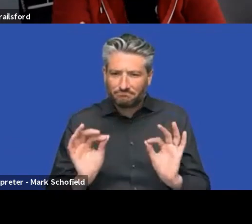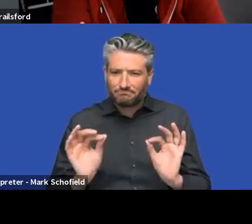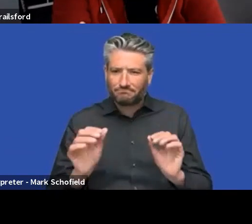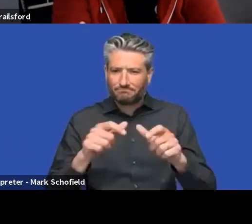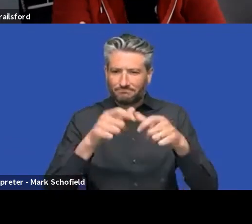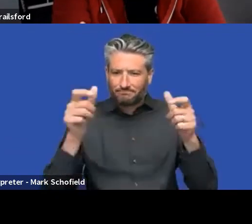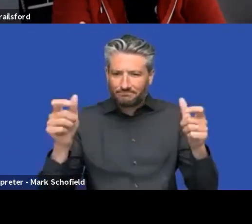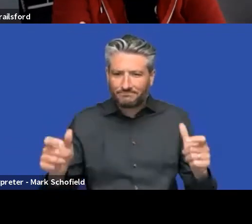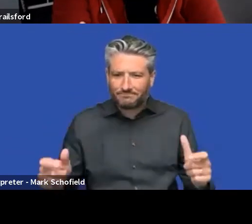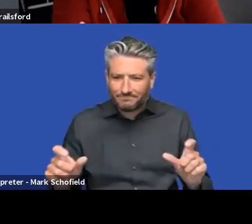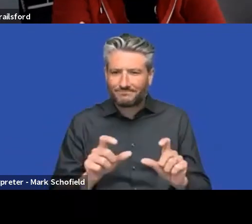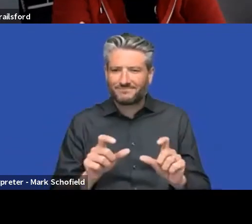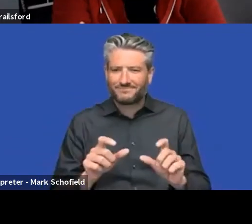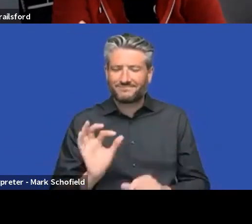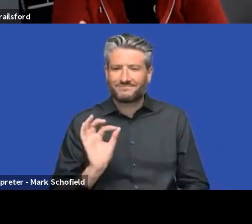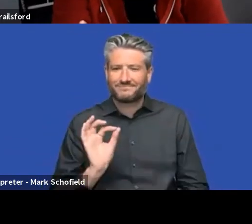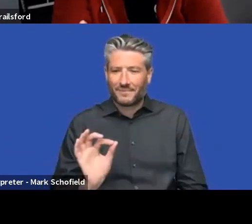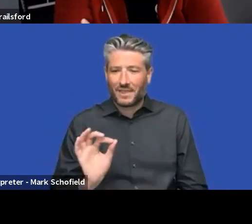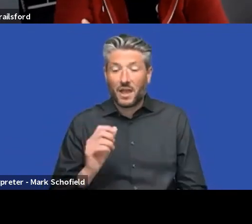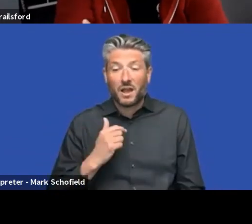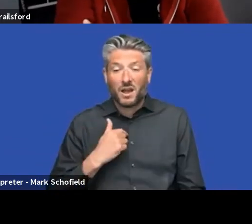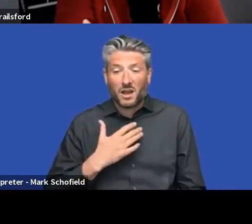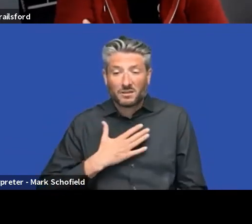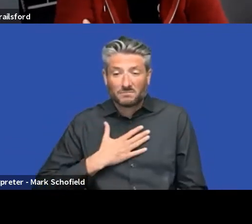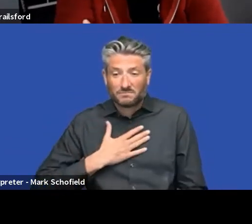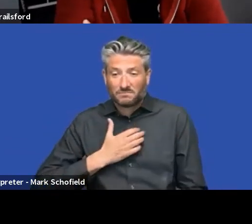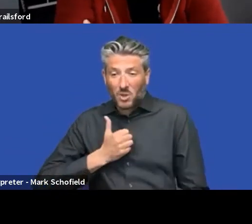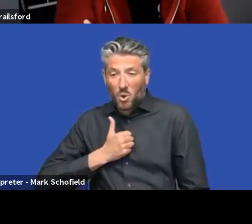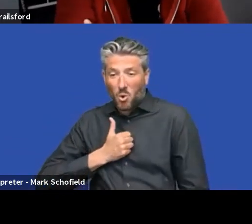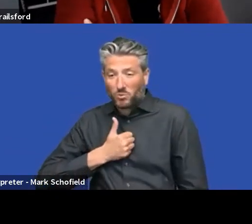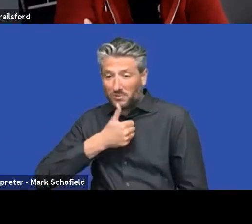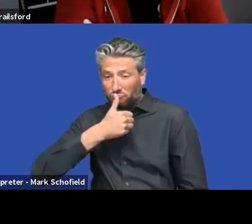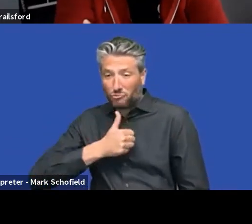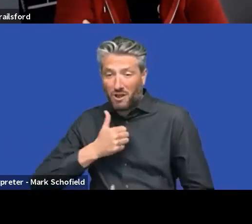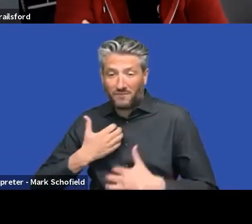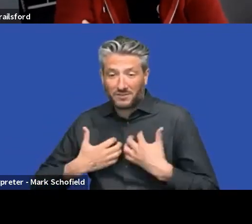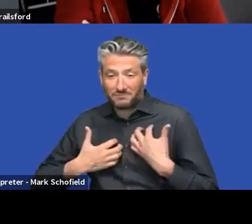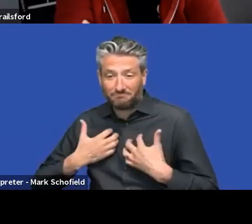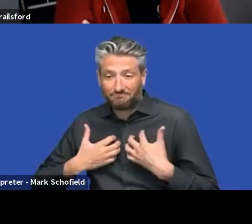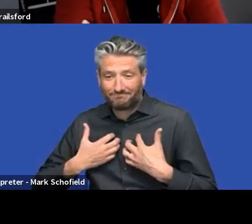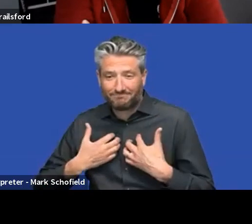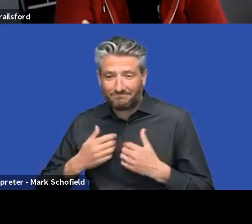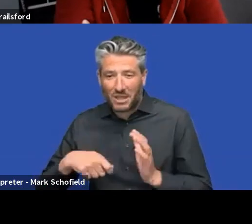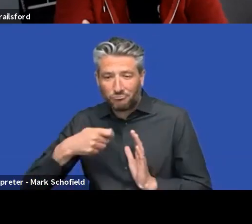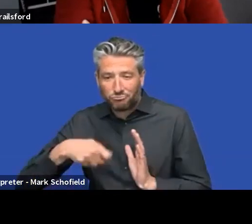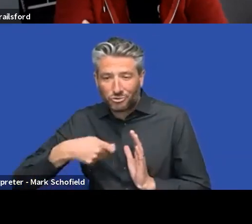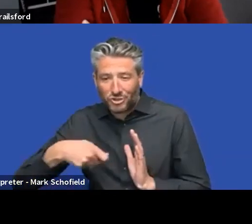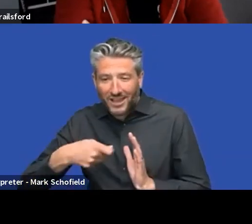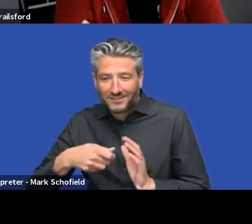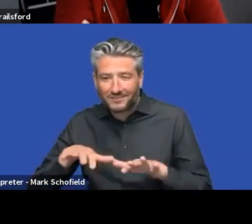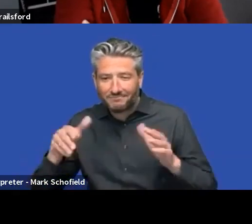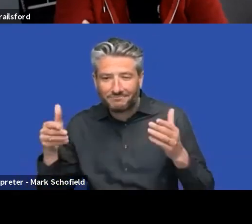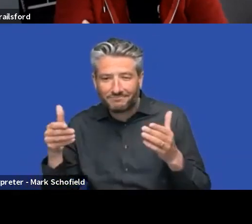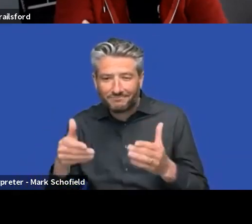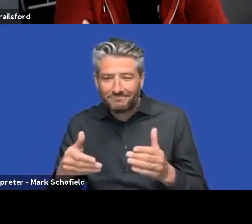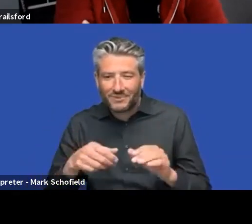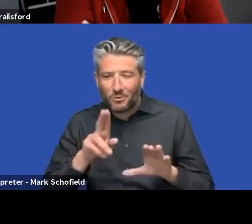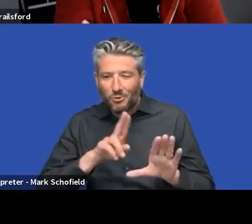my hobby, hobby projects and, uh, using it, uh, and getting all of the intelligent support and, you know, just writing, uh,